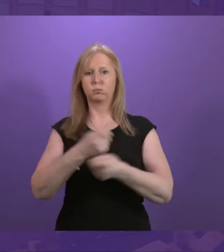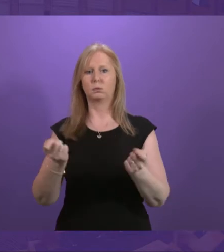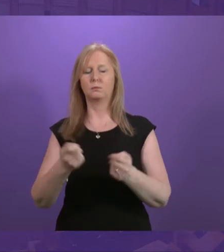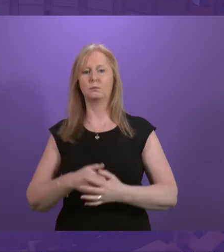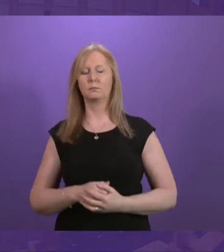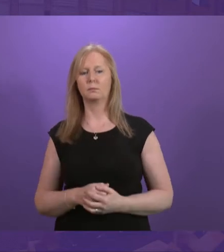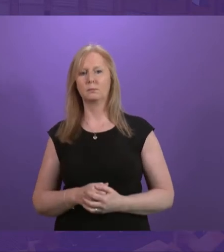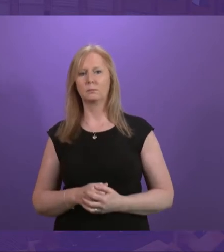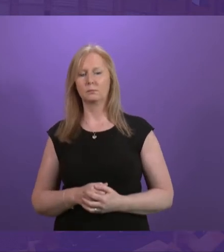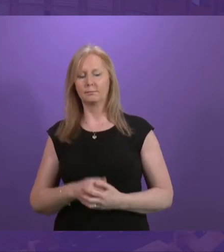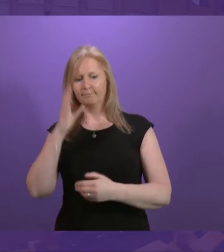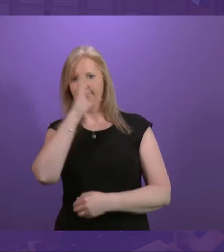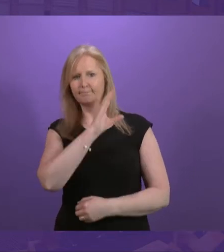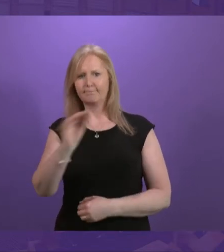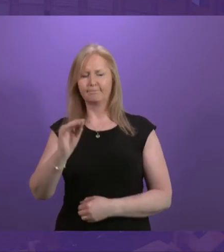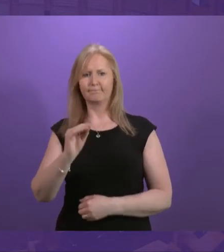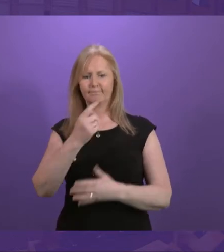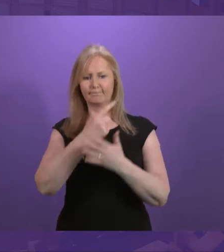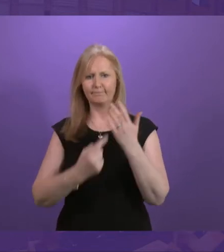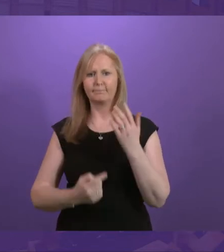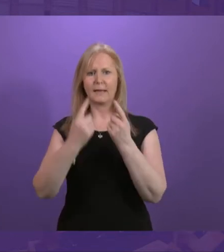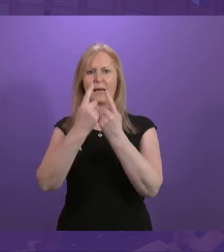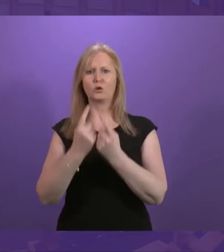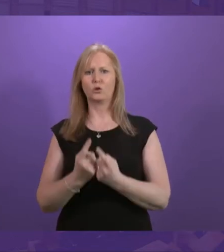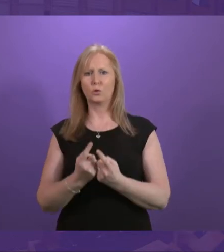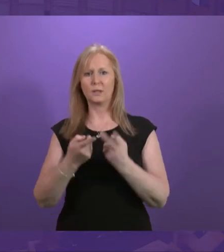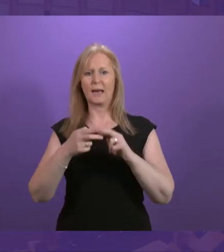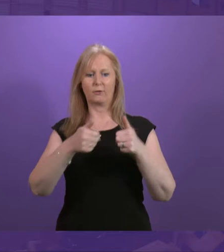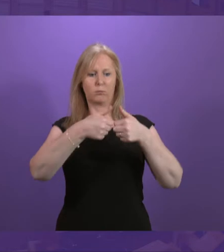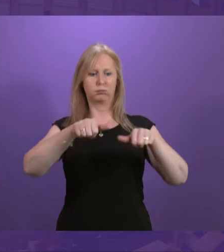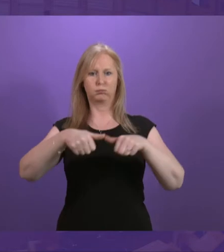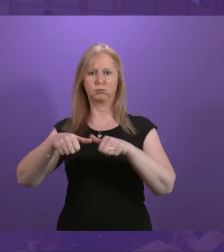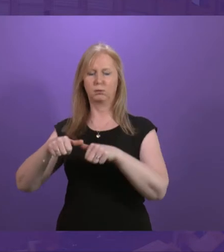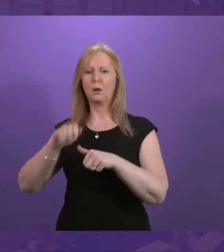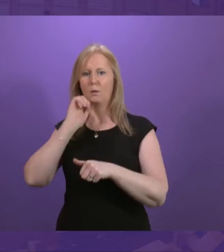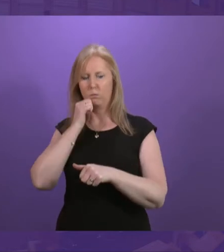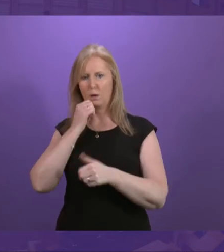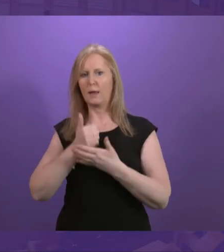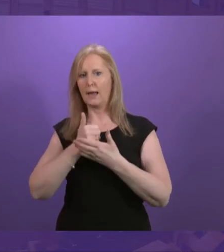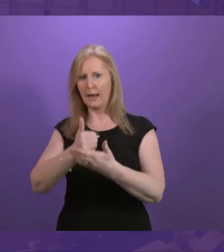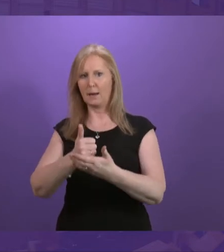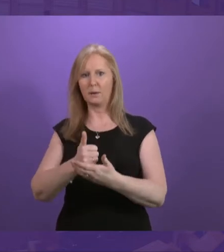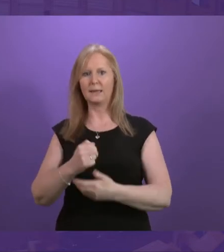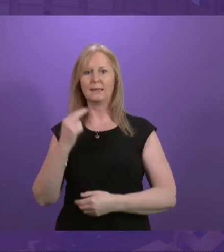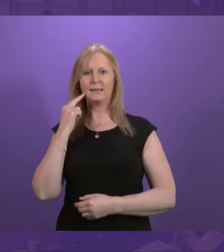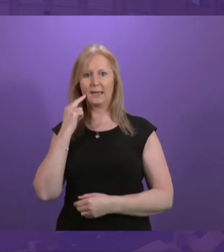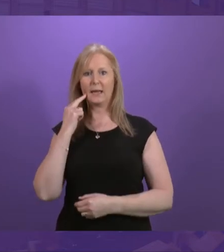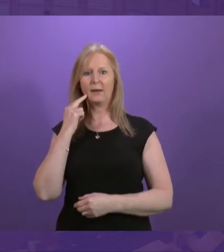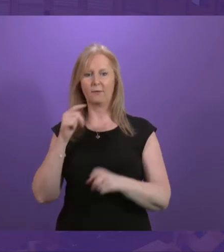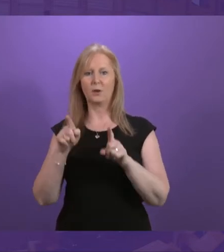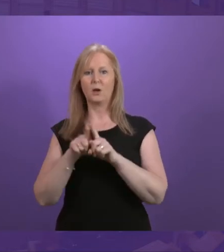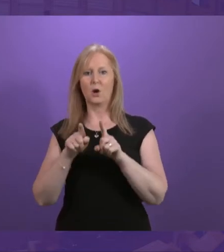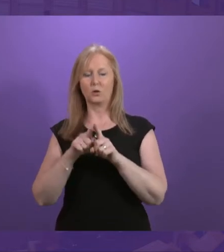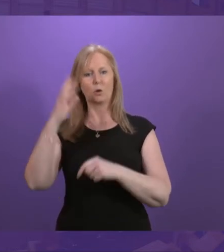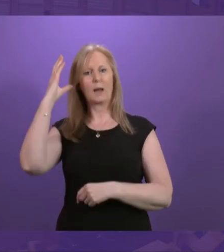I would like to stress that it is these practical issues that will, if resolved, make a key difference to the lives of deaf people and people who suffer